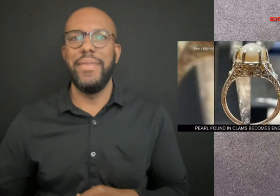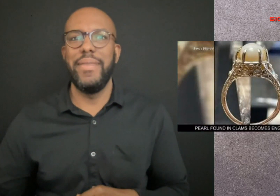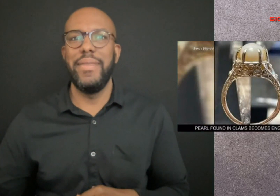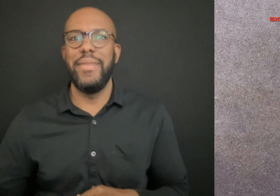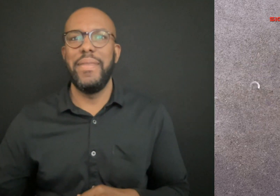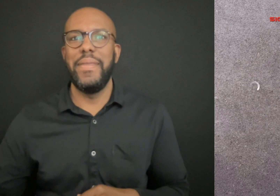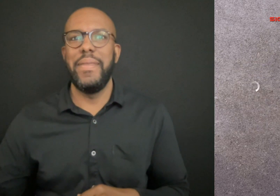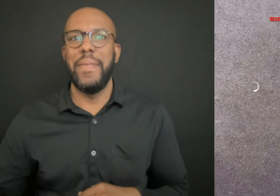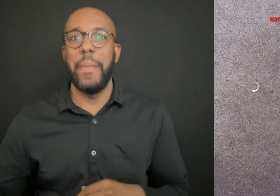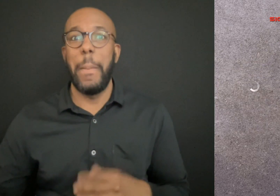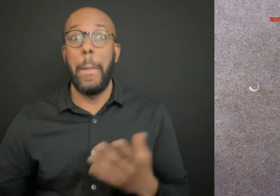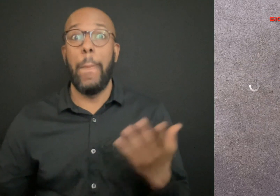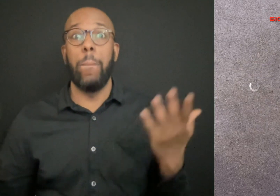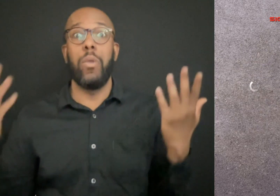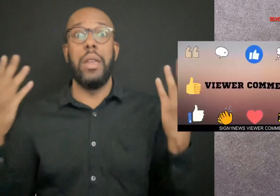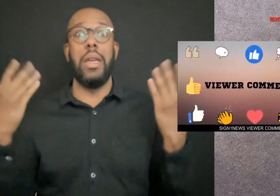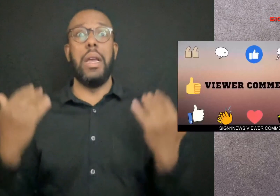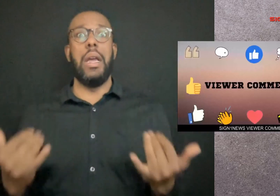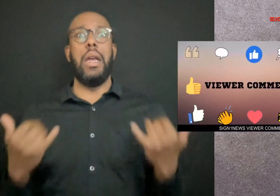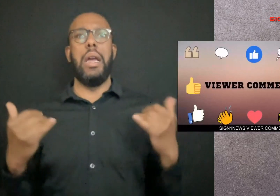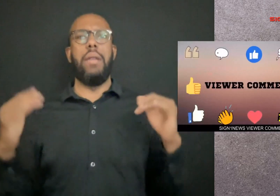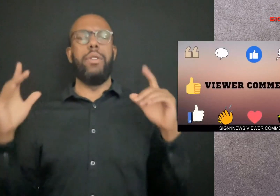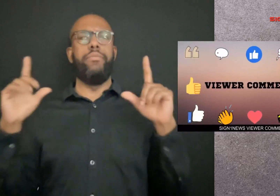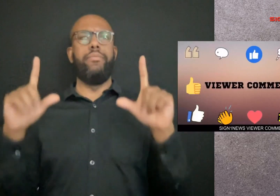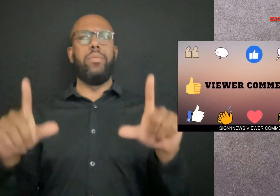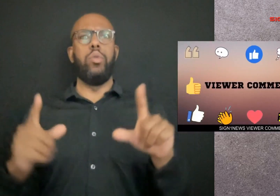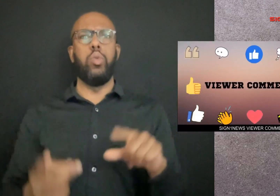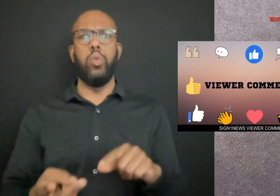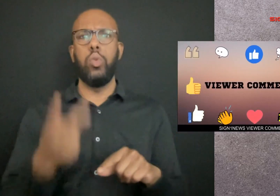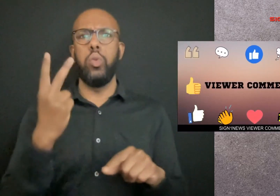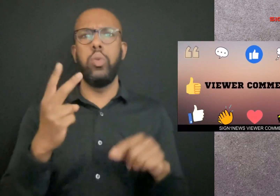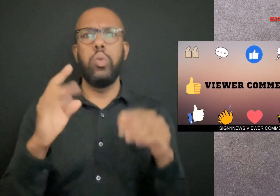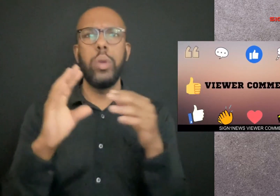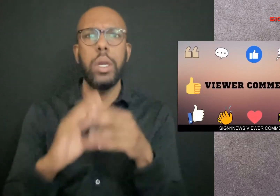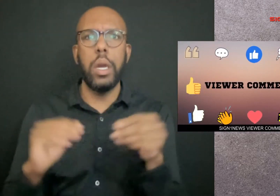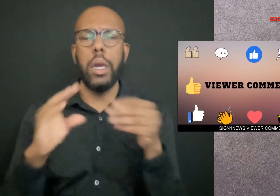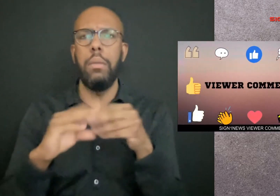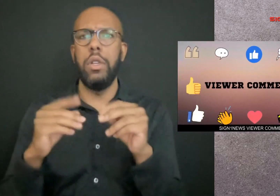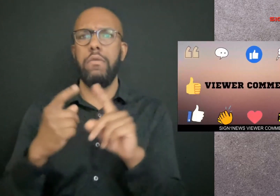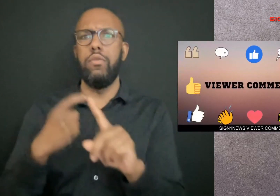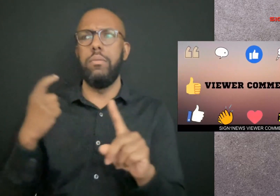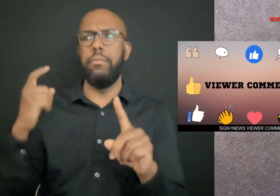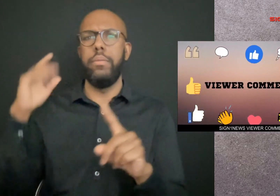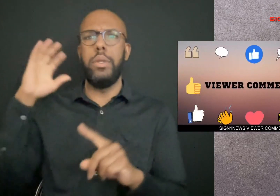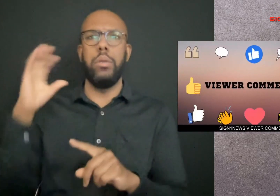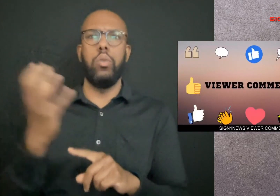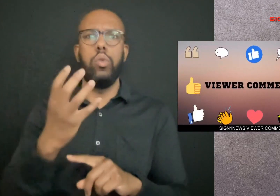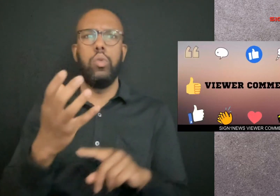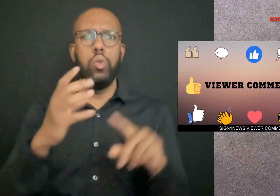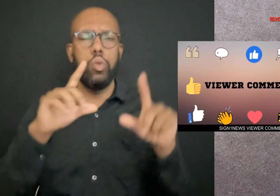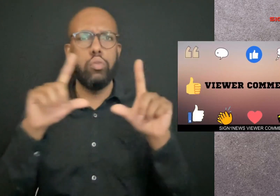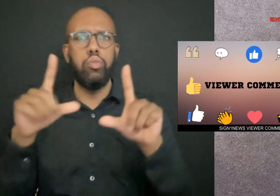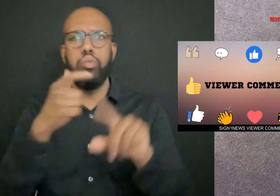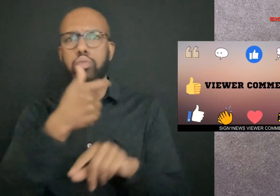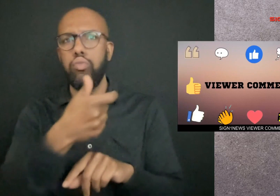And finally, here's a look at comments from Sign1News viewers. Well, actually,